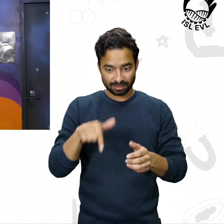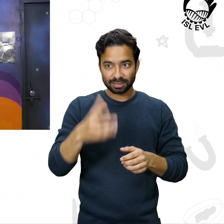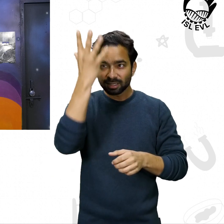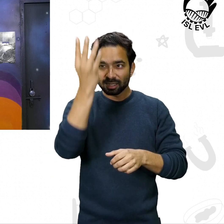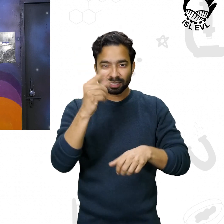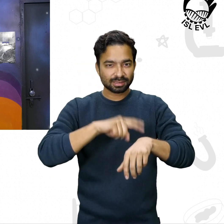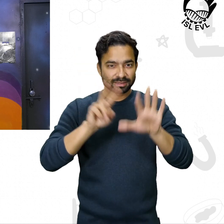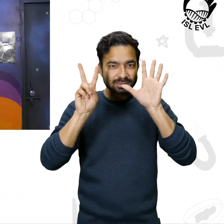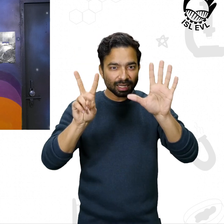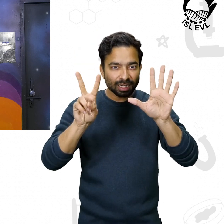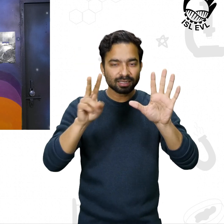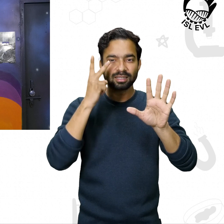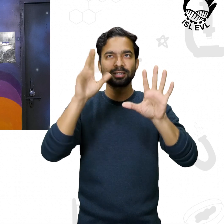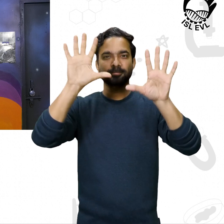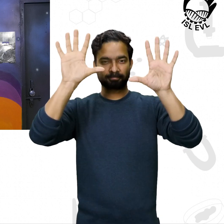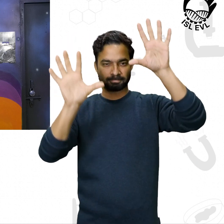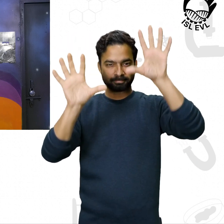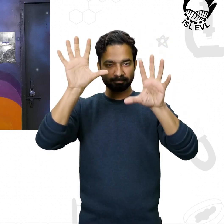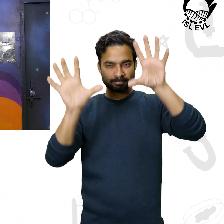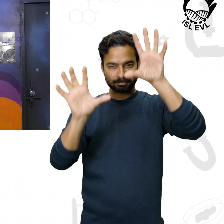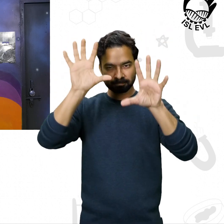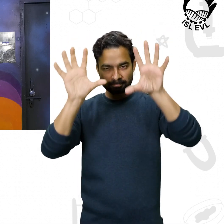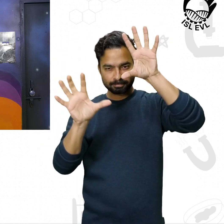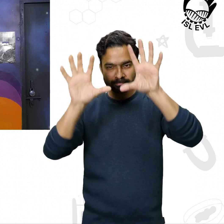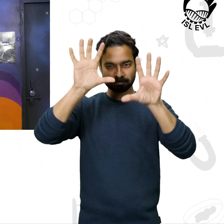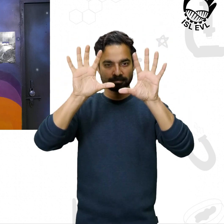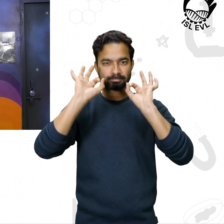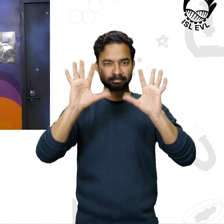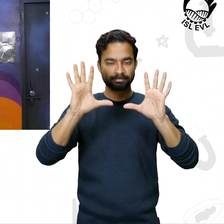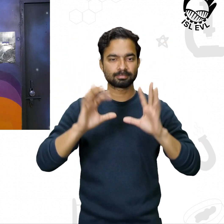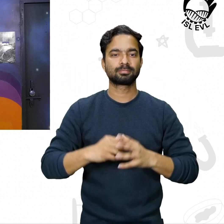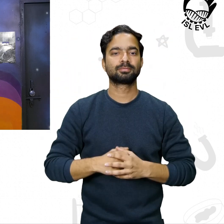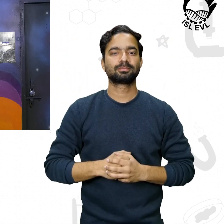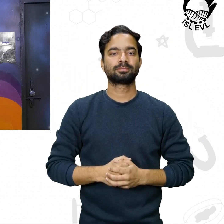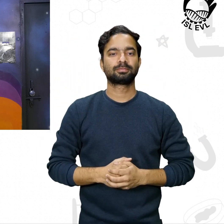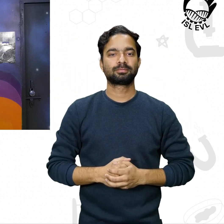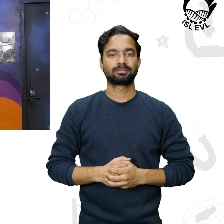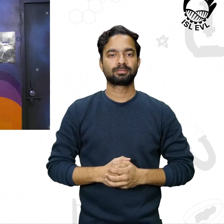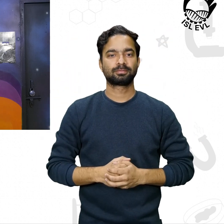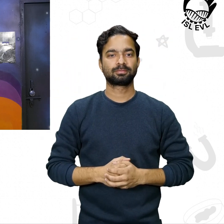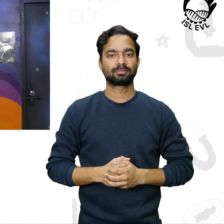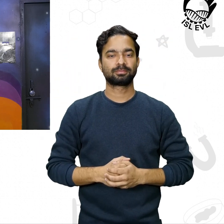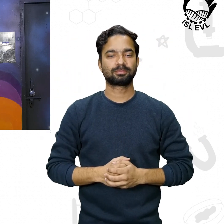see, for example, we have fixed it at 7pm. So, for example, this is 7pm.